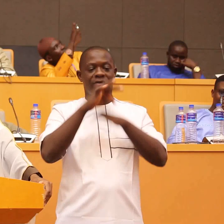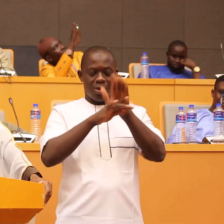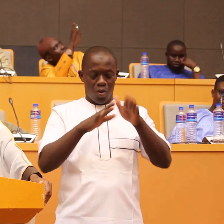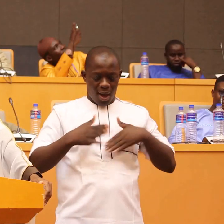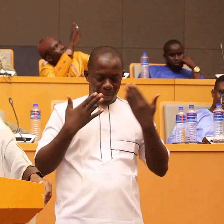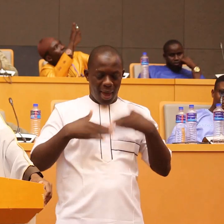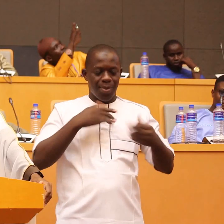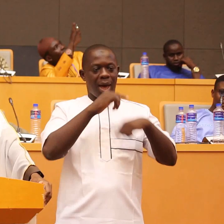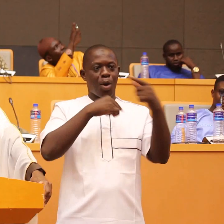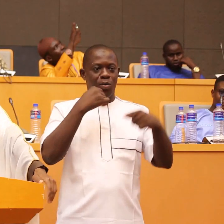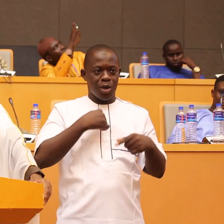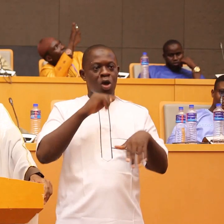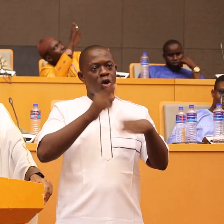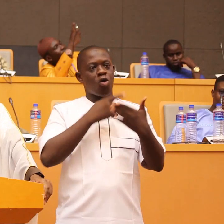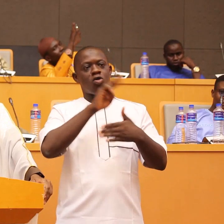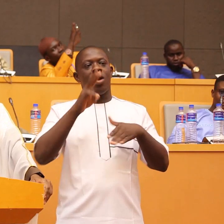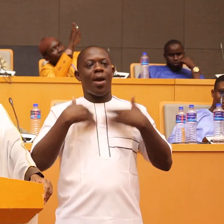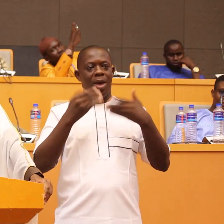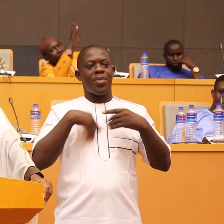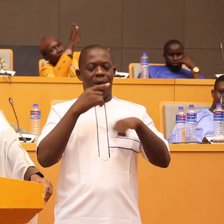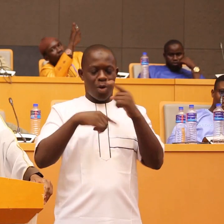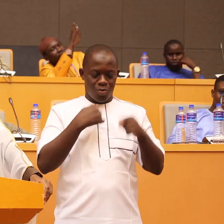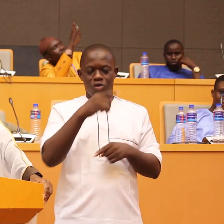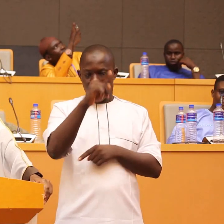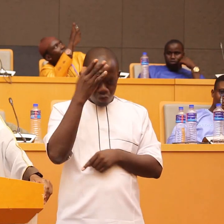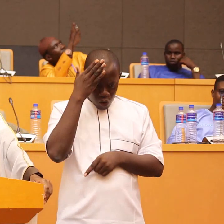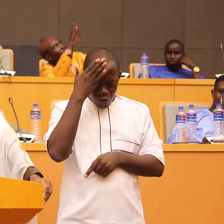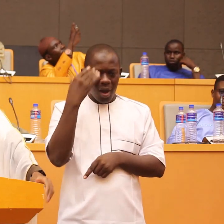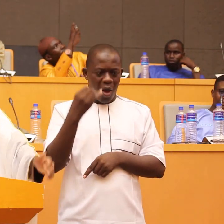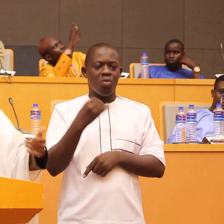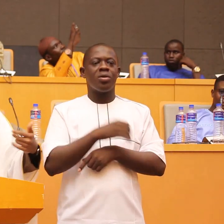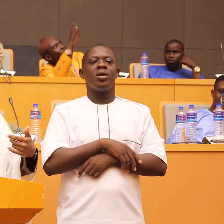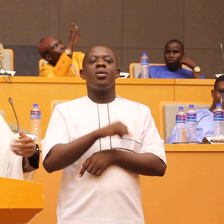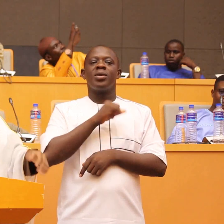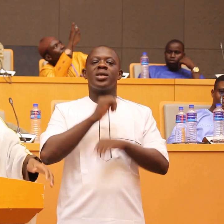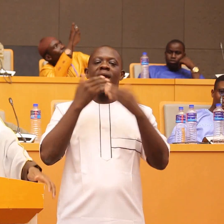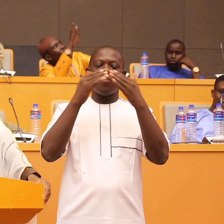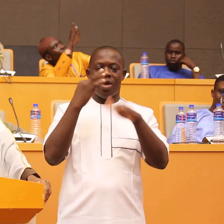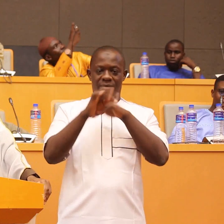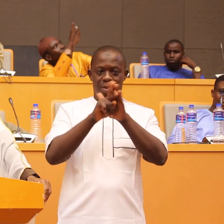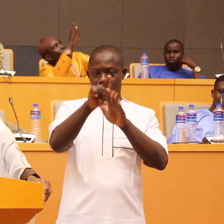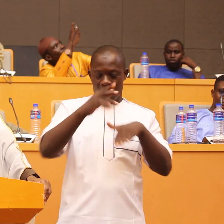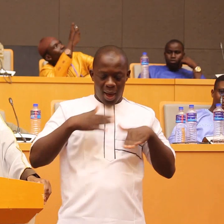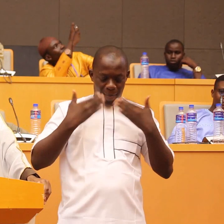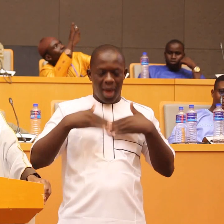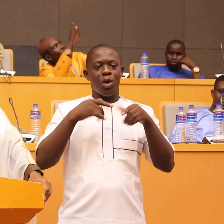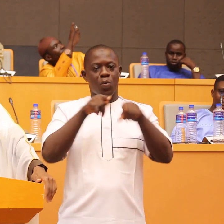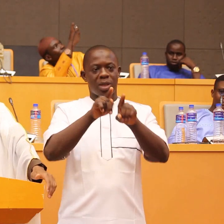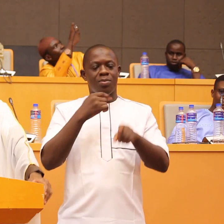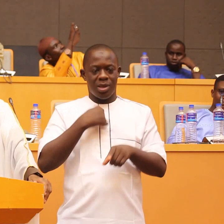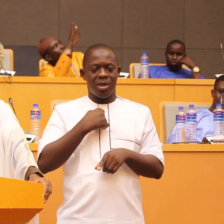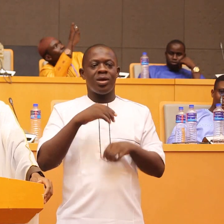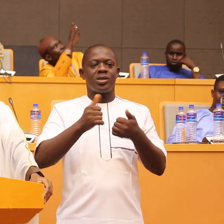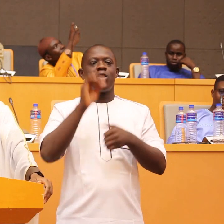or you are displeased how do you know I said to her if you are happy with me you start